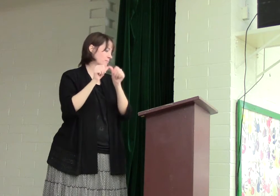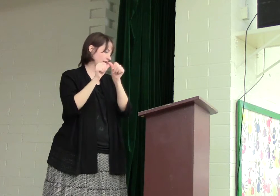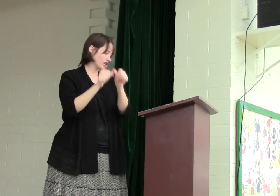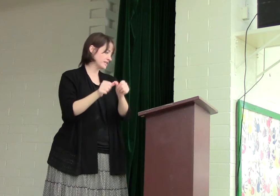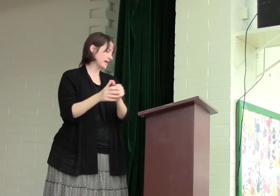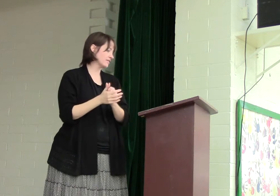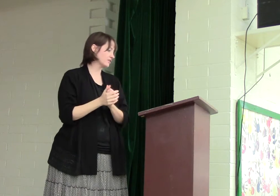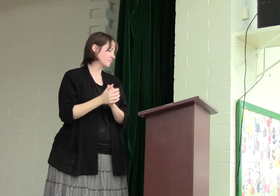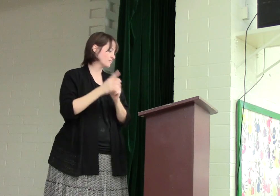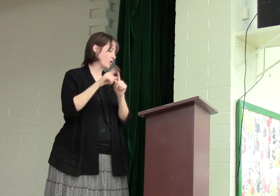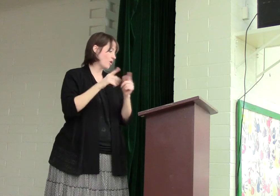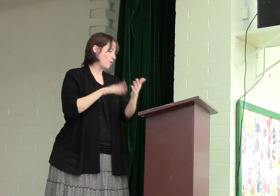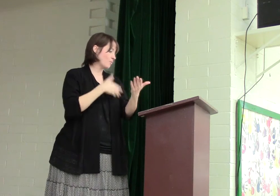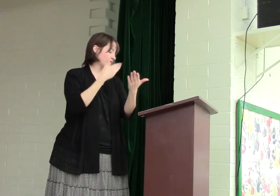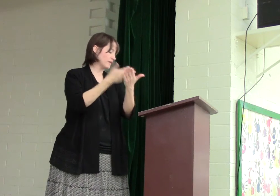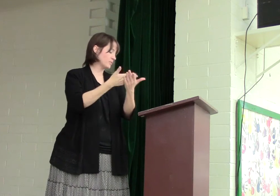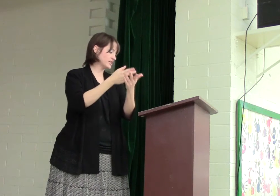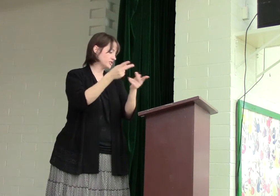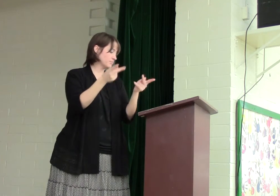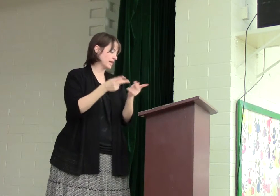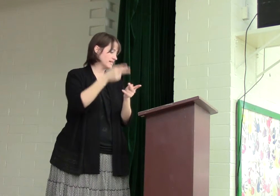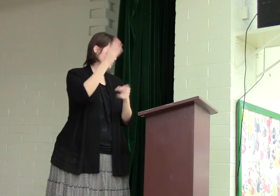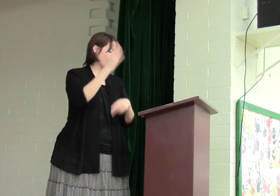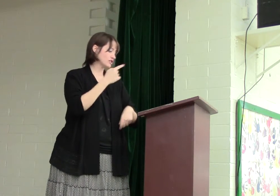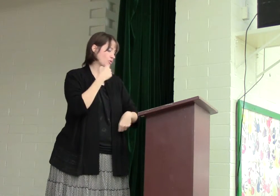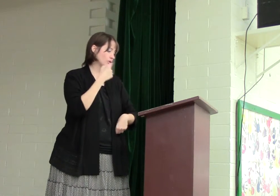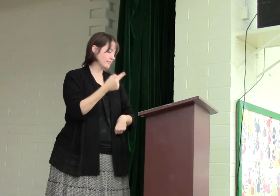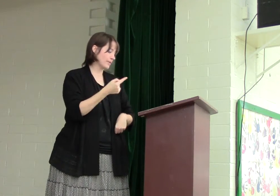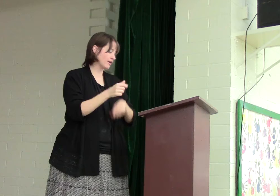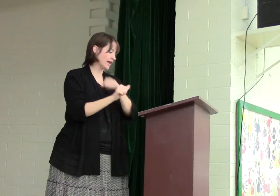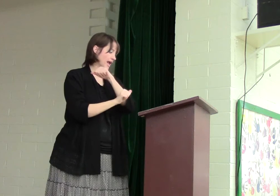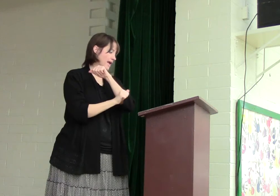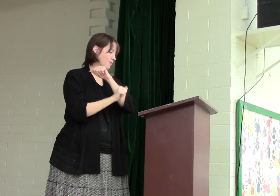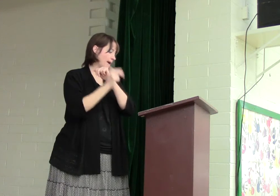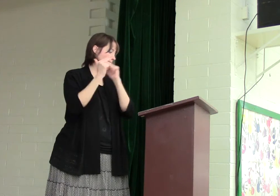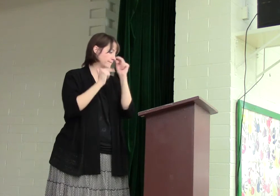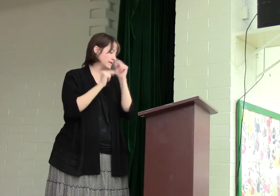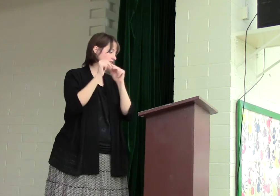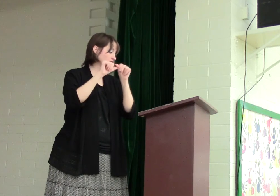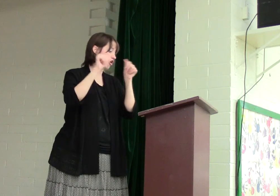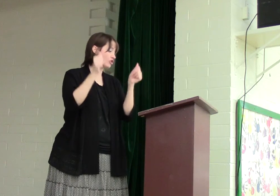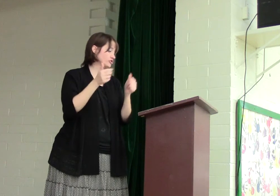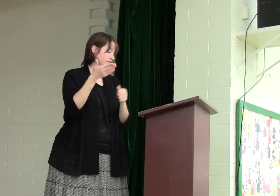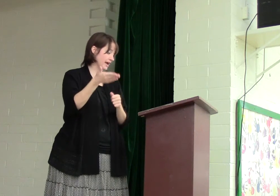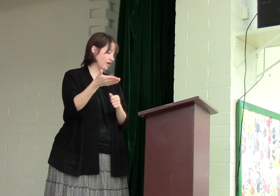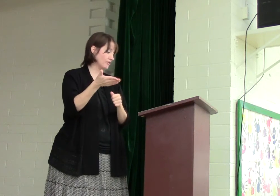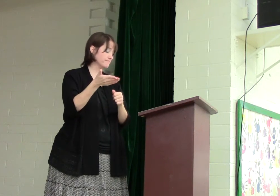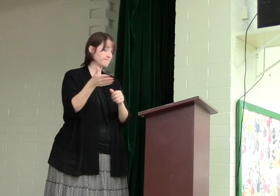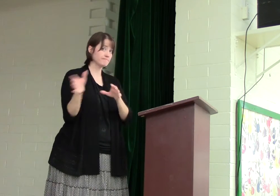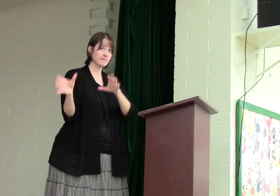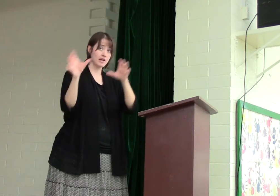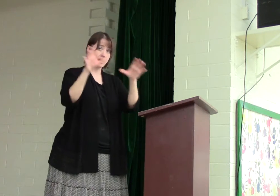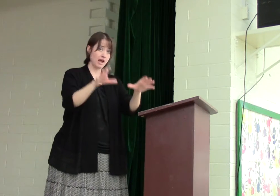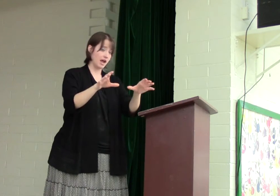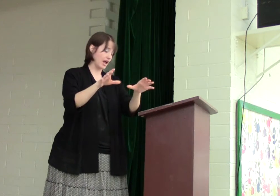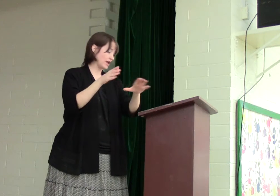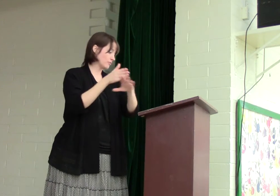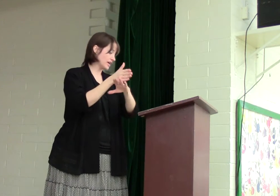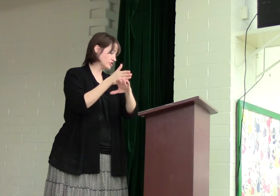went on together. When they reached the place God had told them about, Abraham built an altar there and arranged